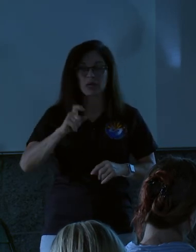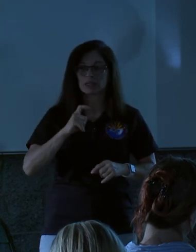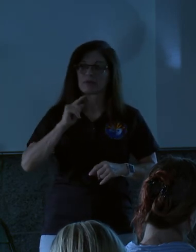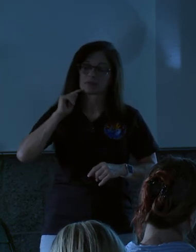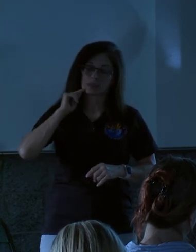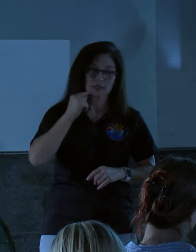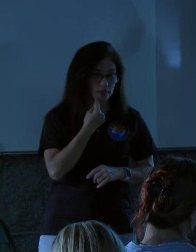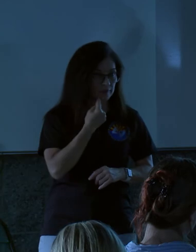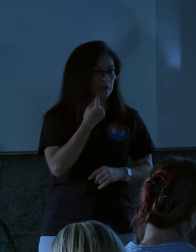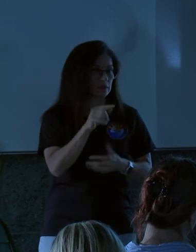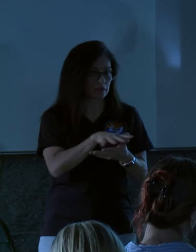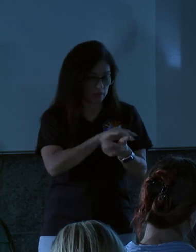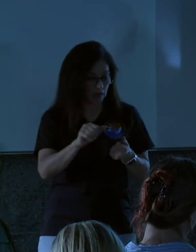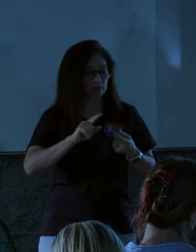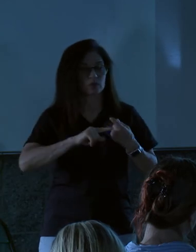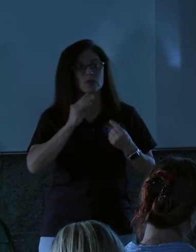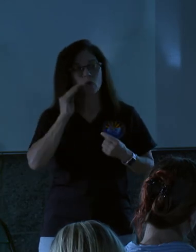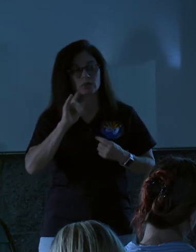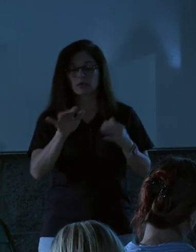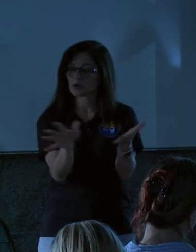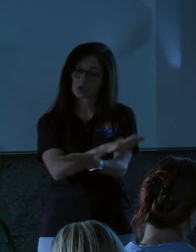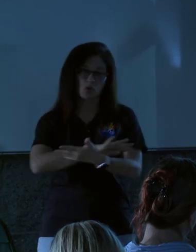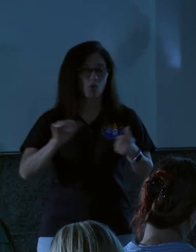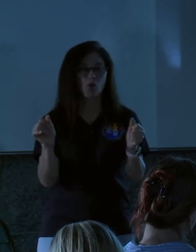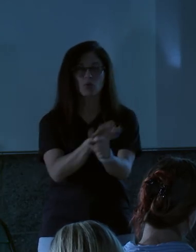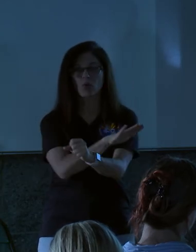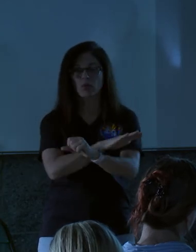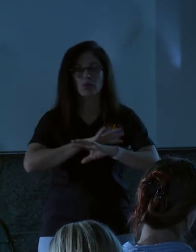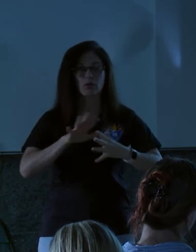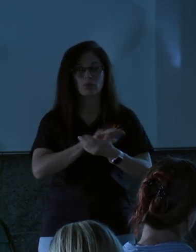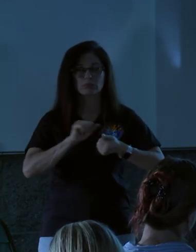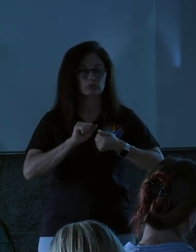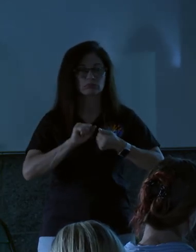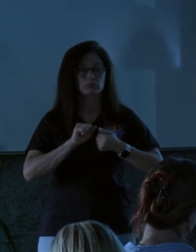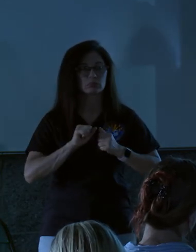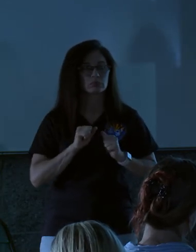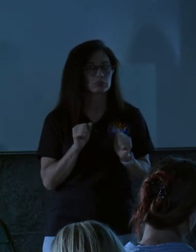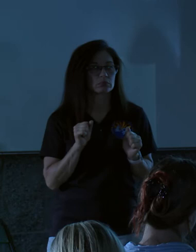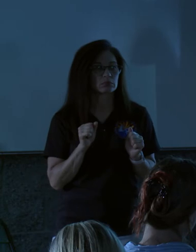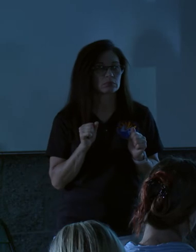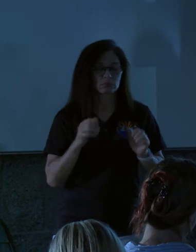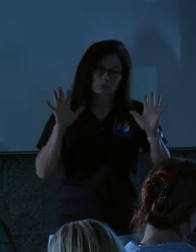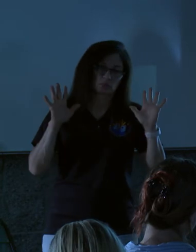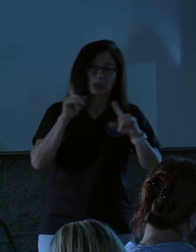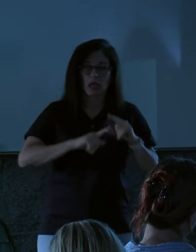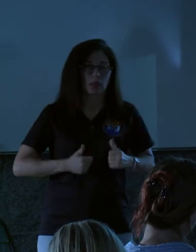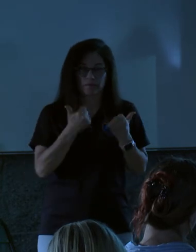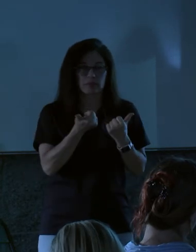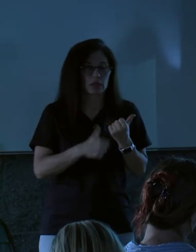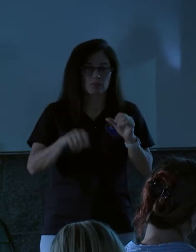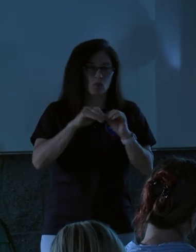significant damage to homes, like totally said that they're uninhabitable.